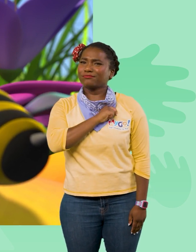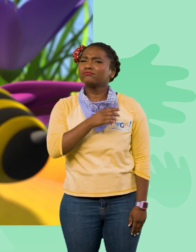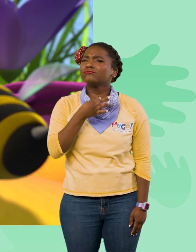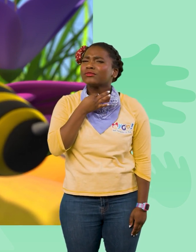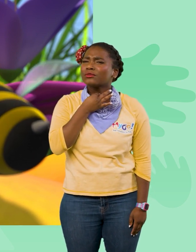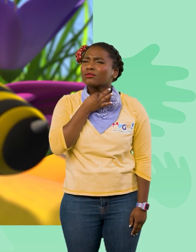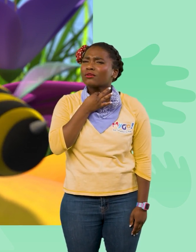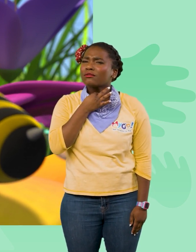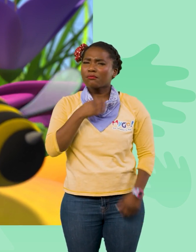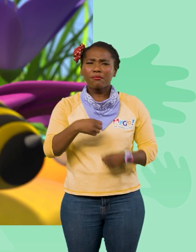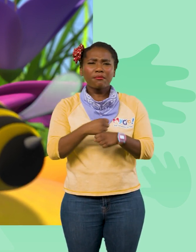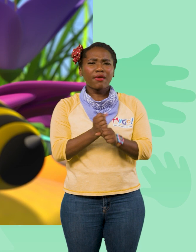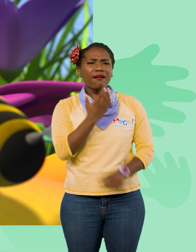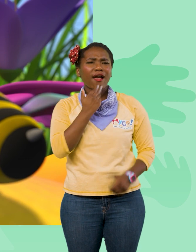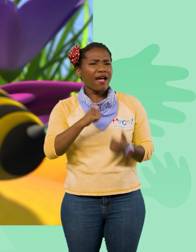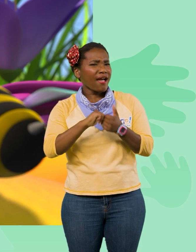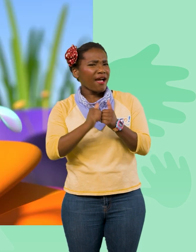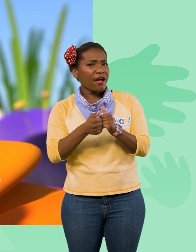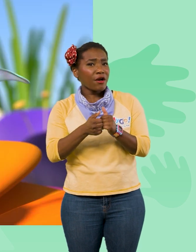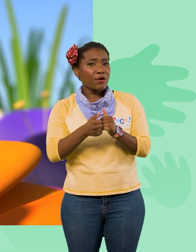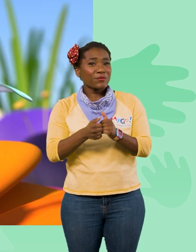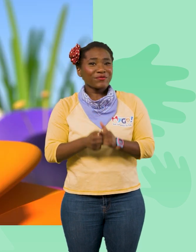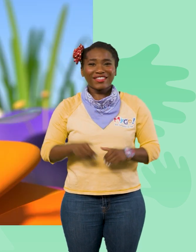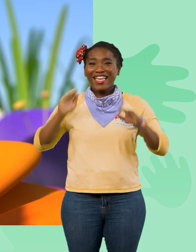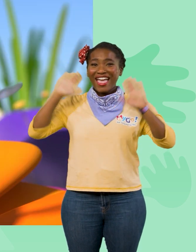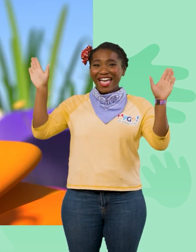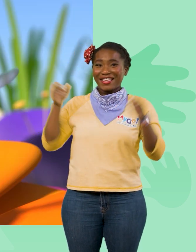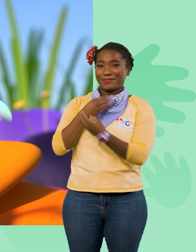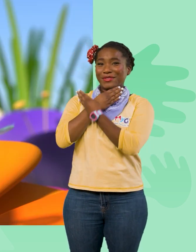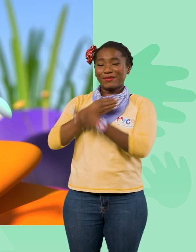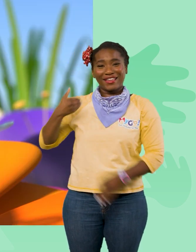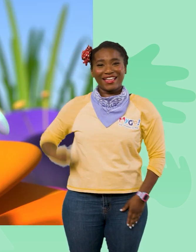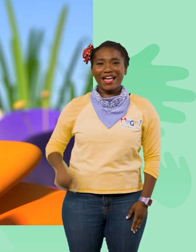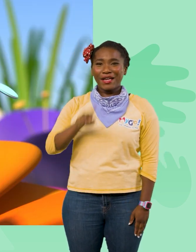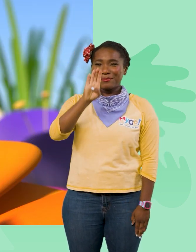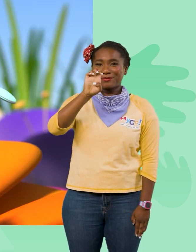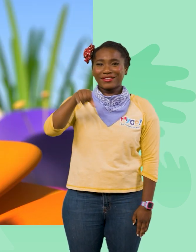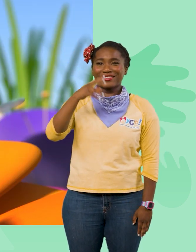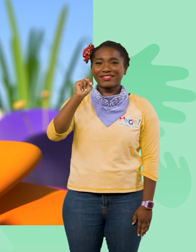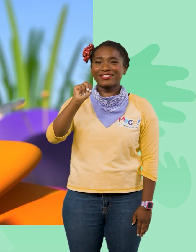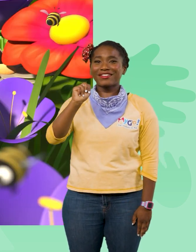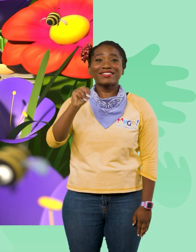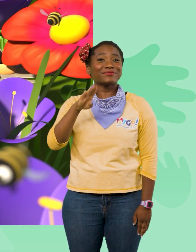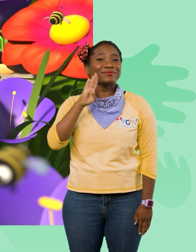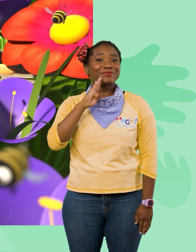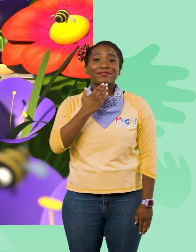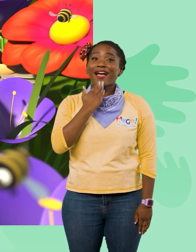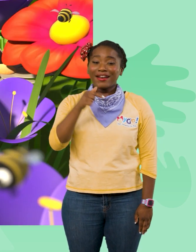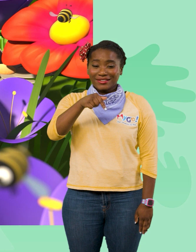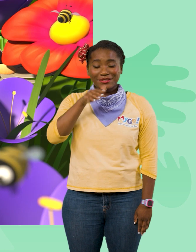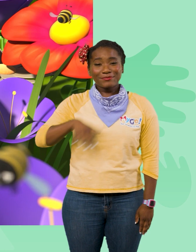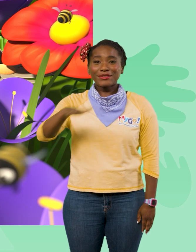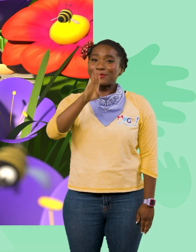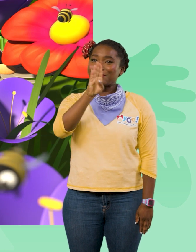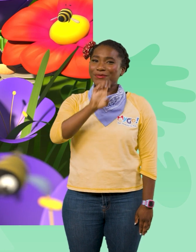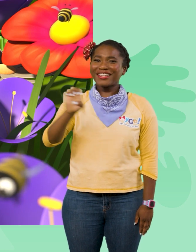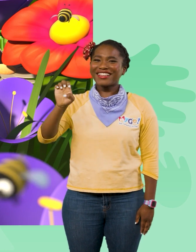wondering how you make honey! Hey, Blippi! I'm Bichon! Honey, huh? This is the place to be! So,